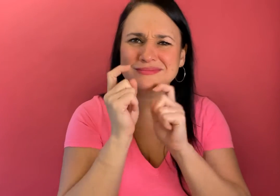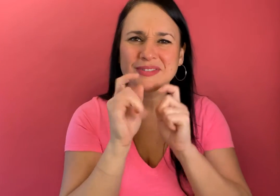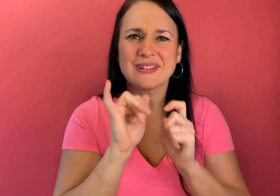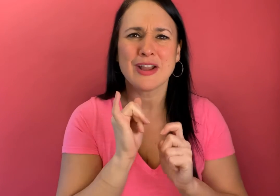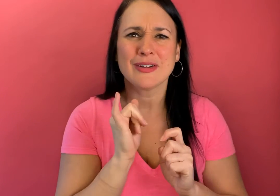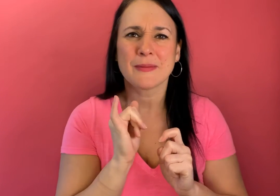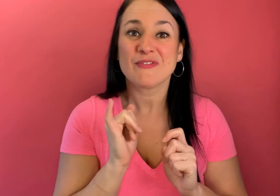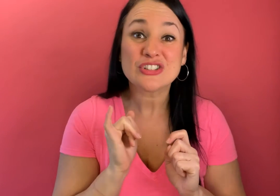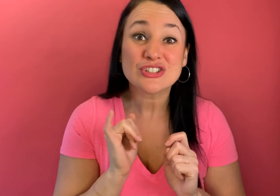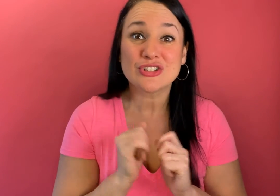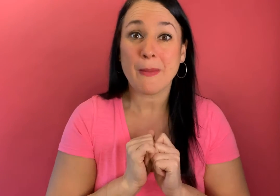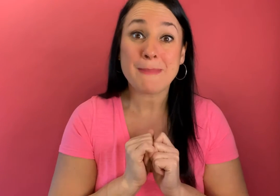mouth expressions like these